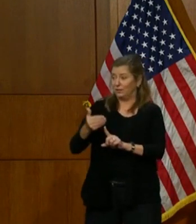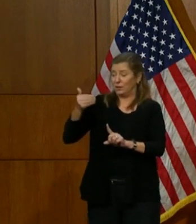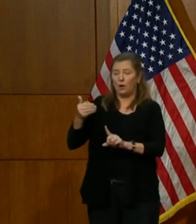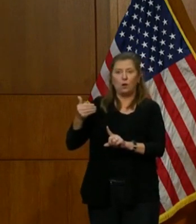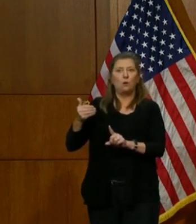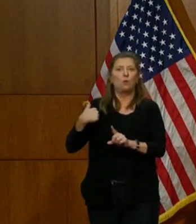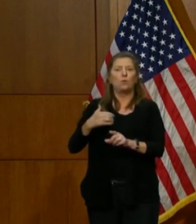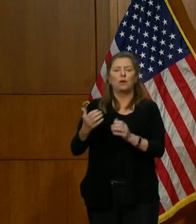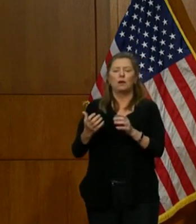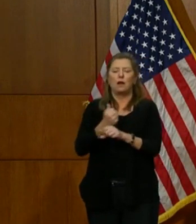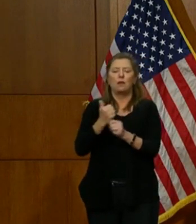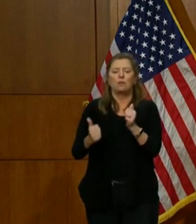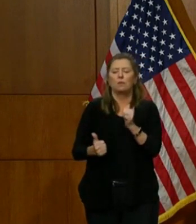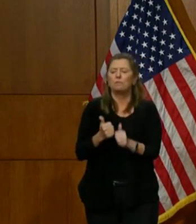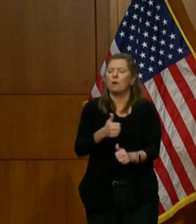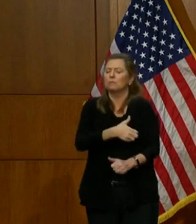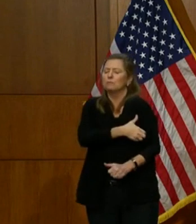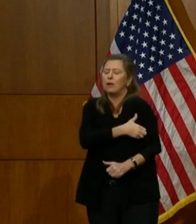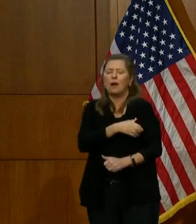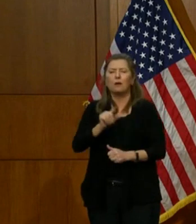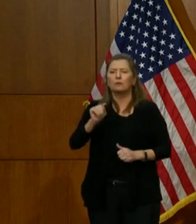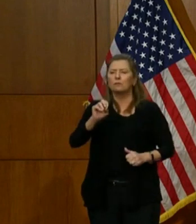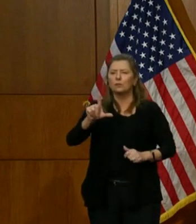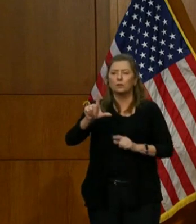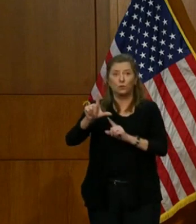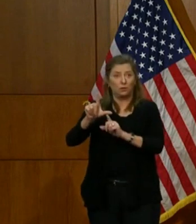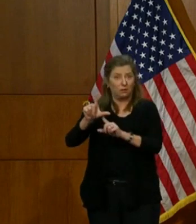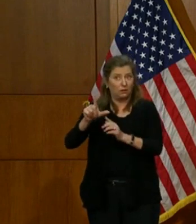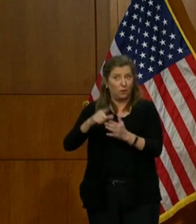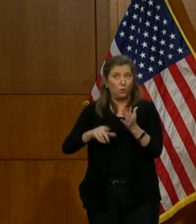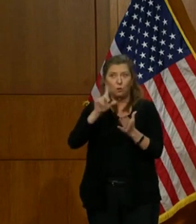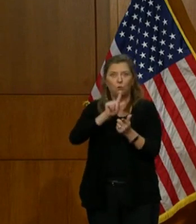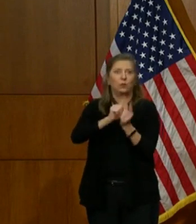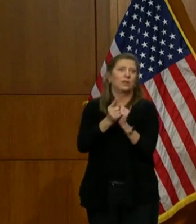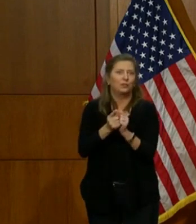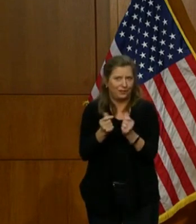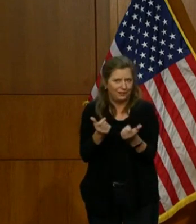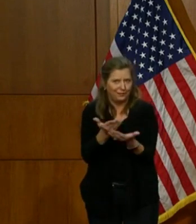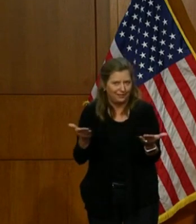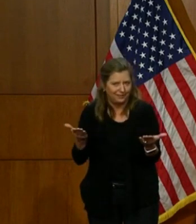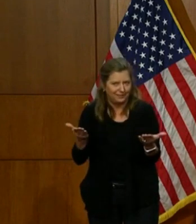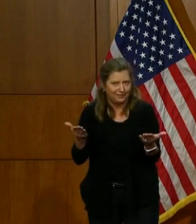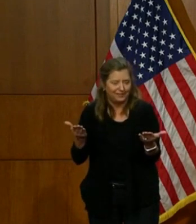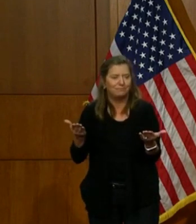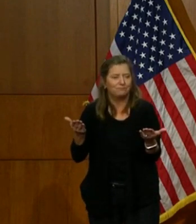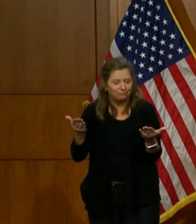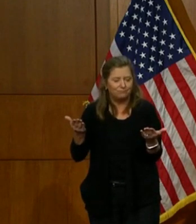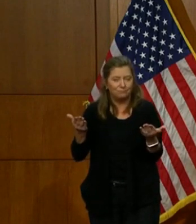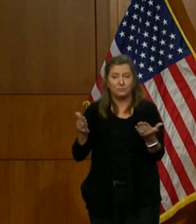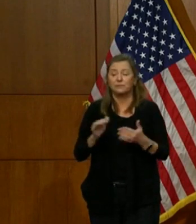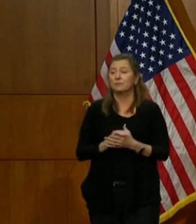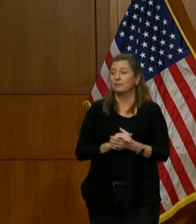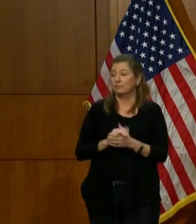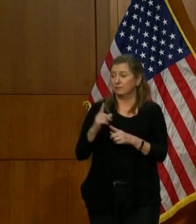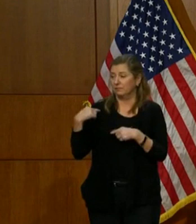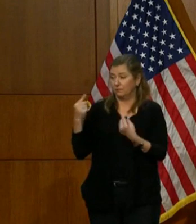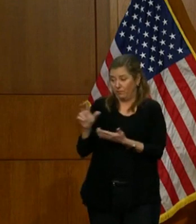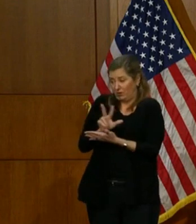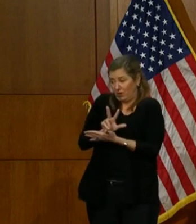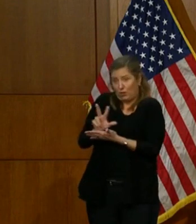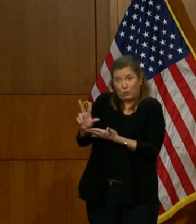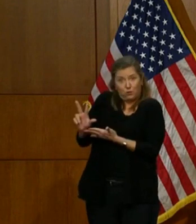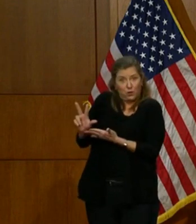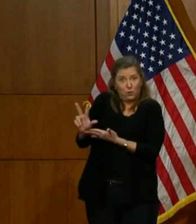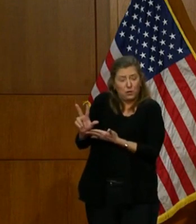powerful tool, the one that's going to literally change things. We're now three weeks into the